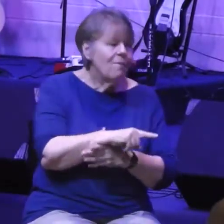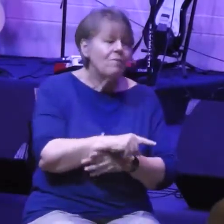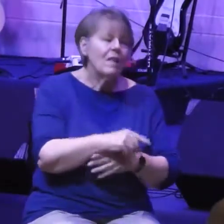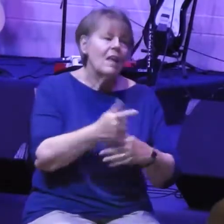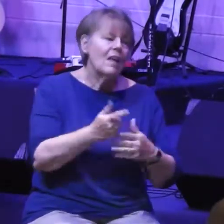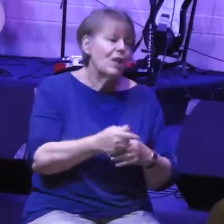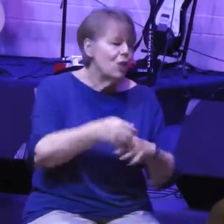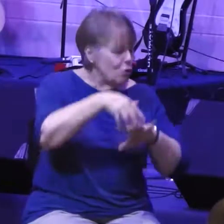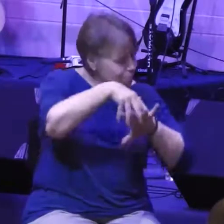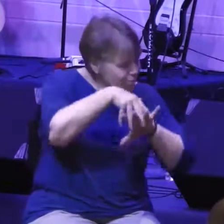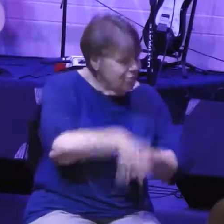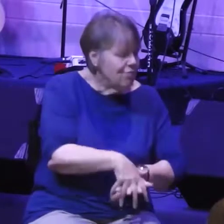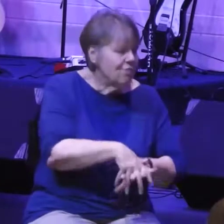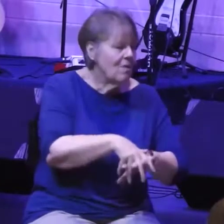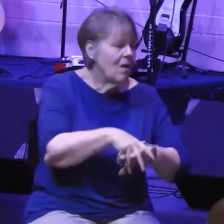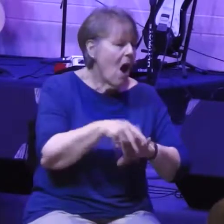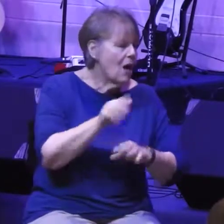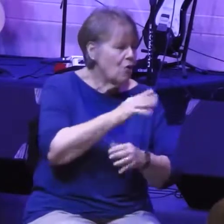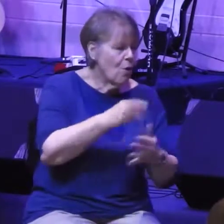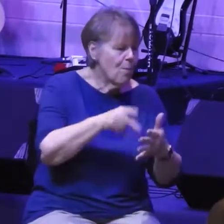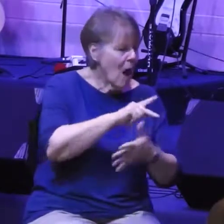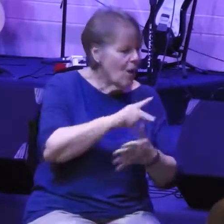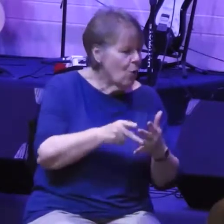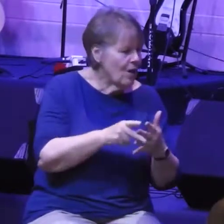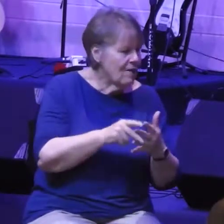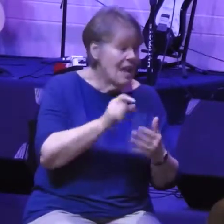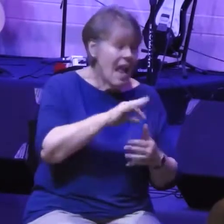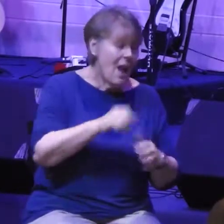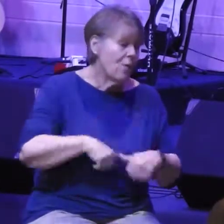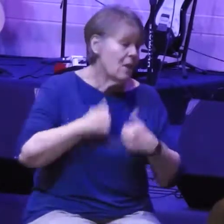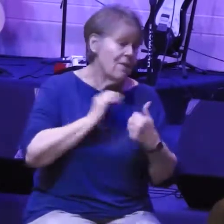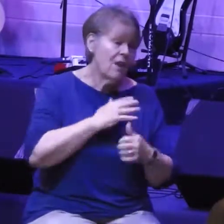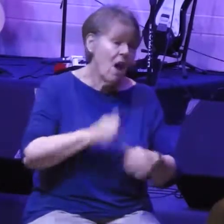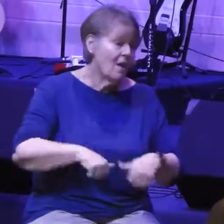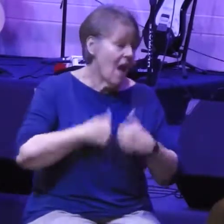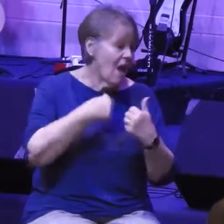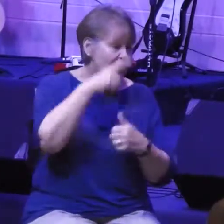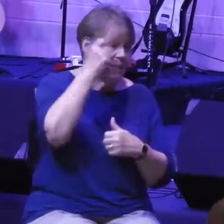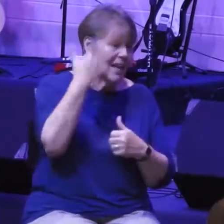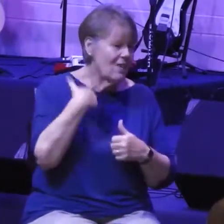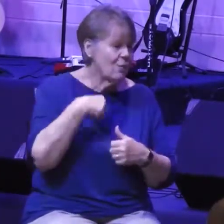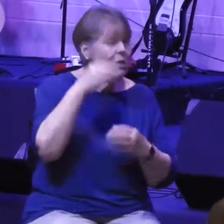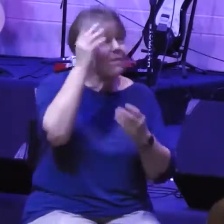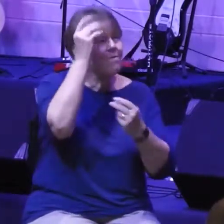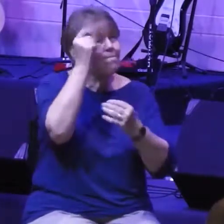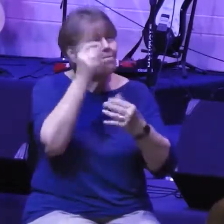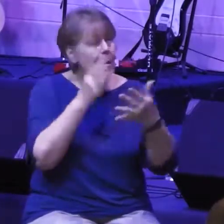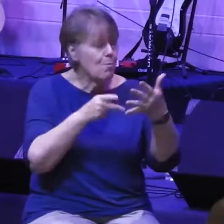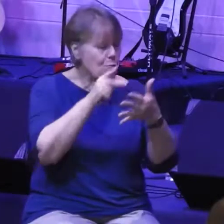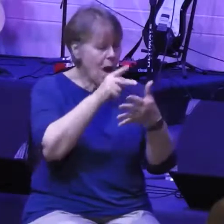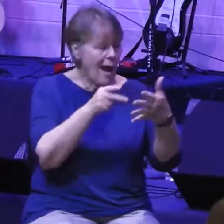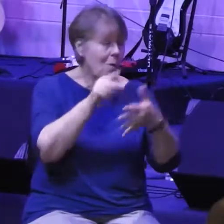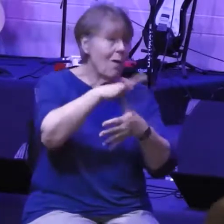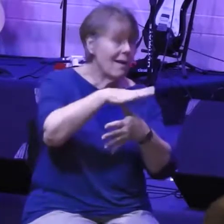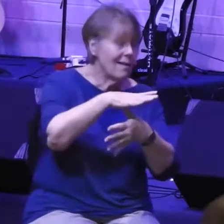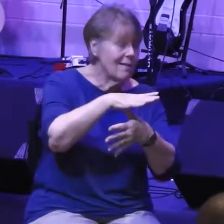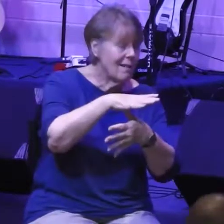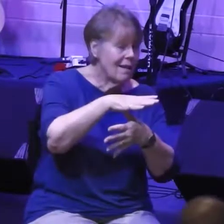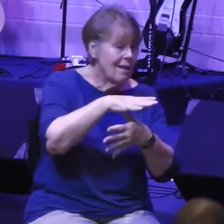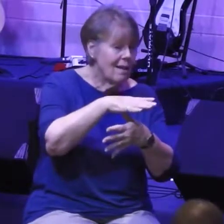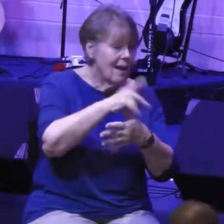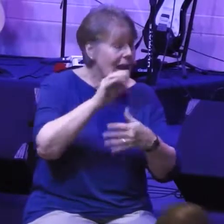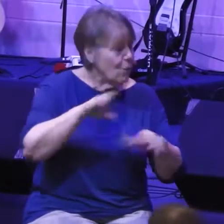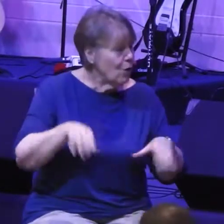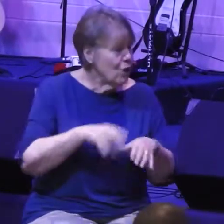If we're living our lives because we've prayerfully figured out our priorities in life, if we're doing that, then when the world schemes against you, what do you do?